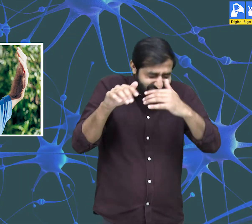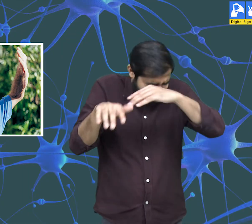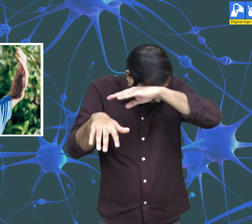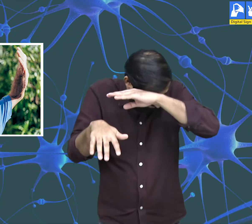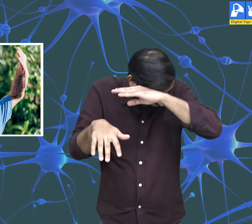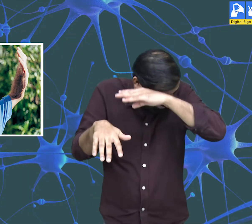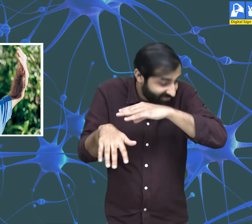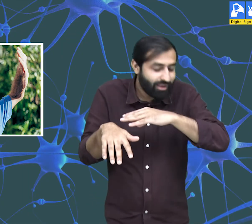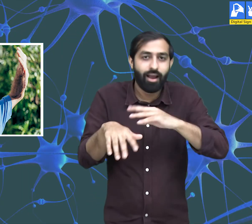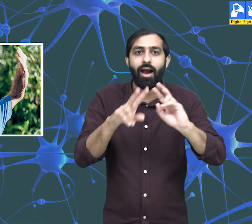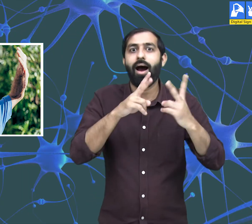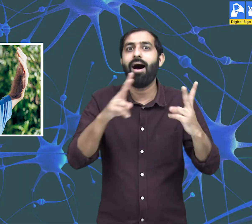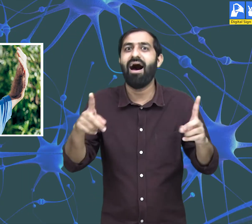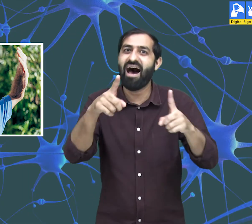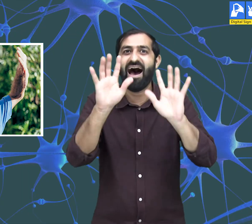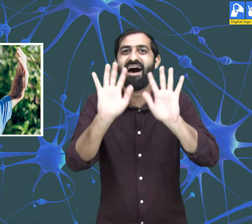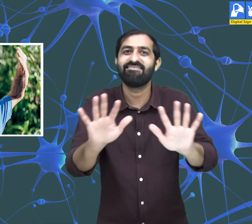in bright sunlight.